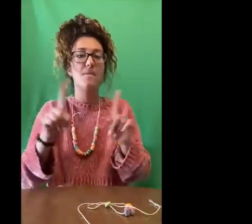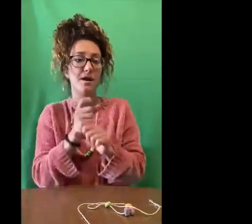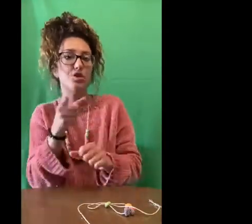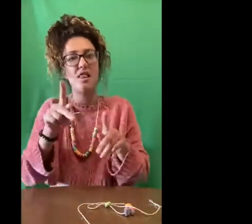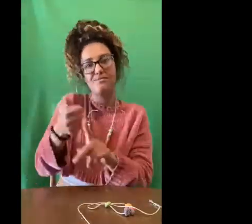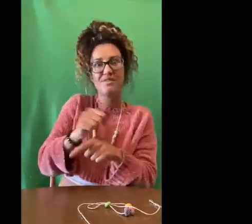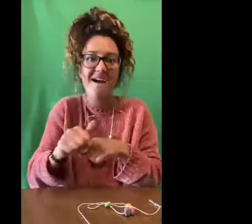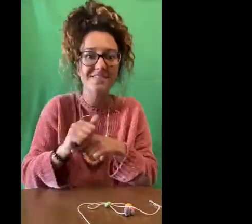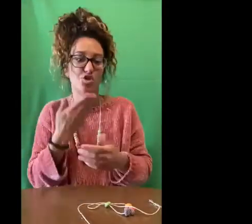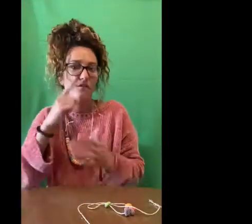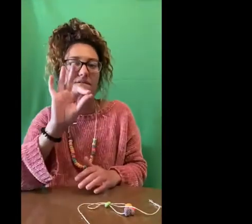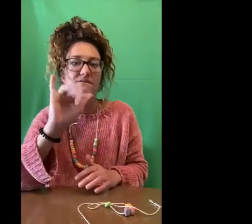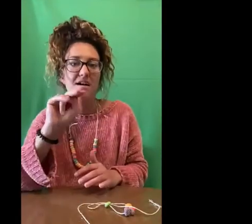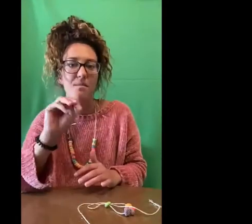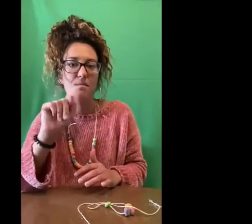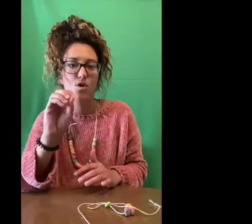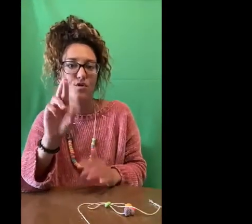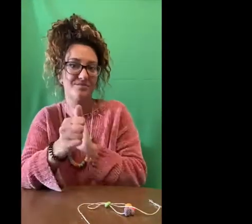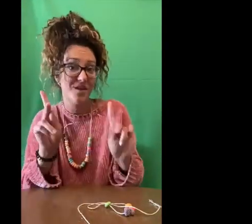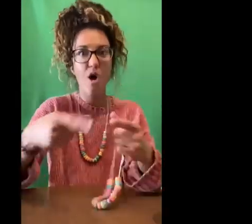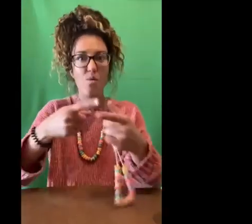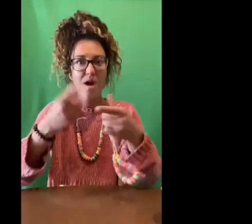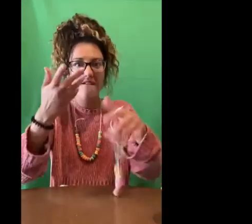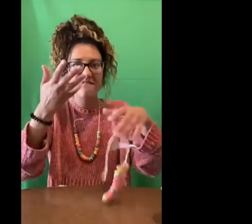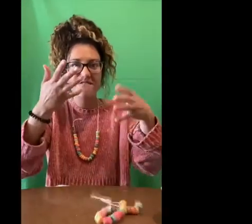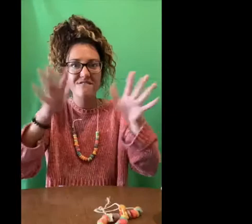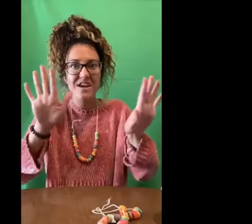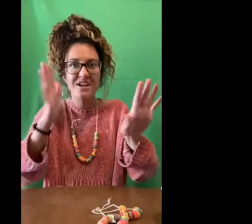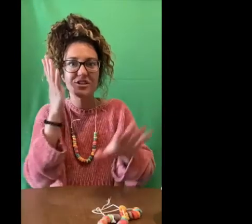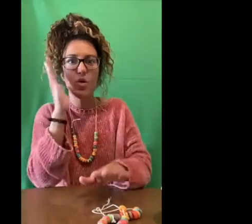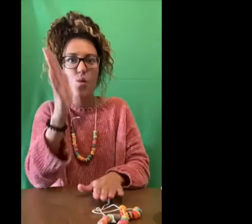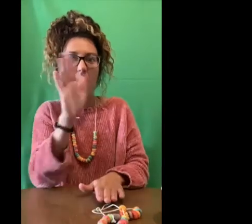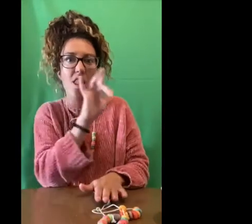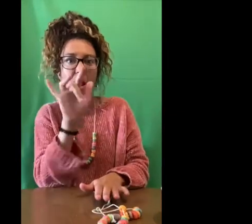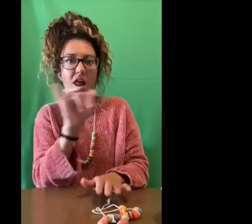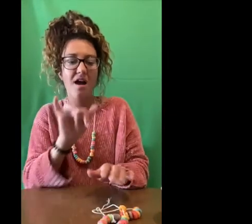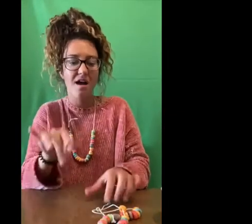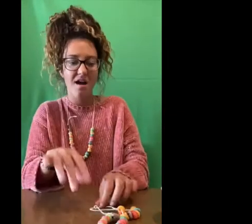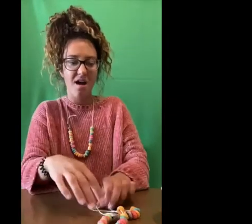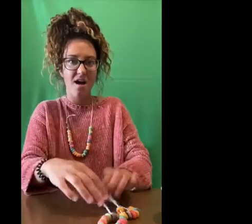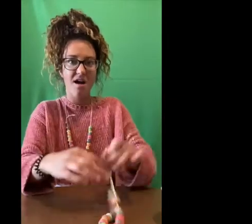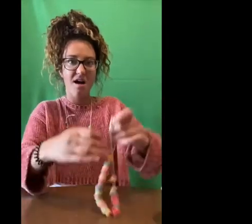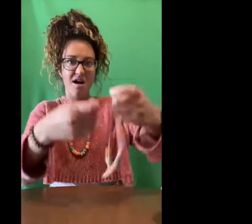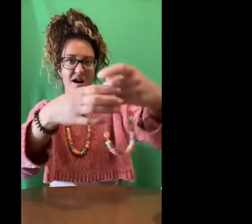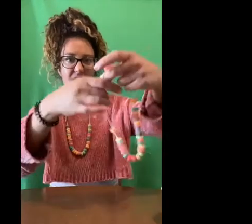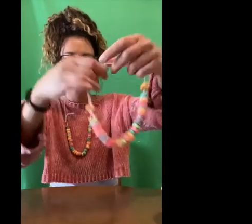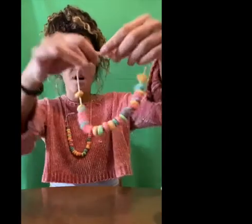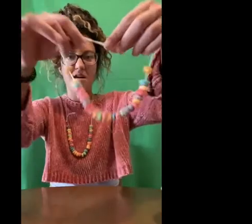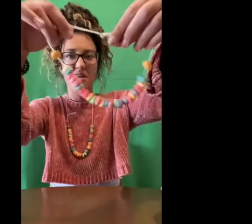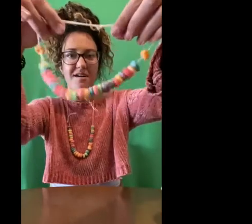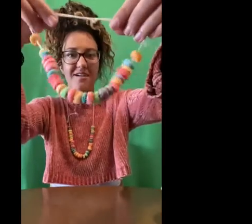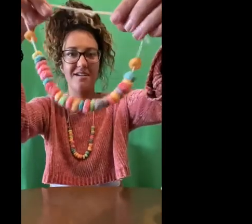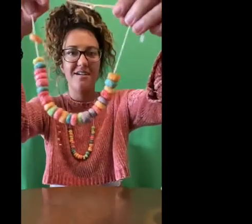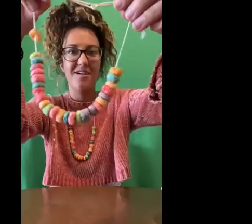Parents, can help kids, but let them try and string the Fruit Loops themselves. When you're finished, it will look like